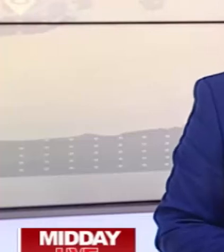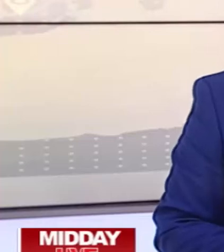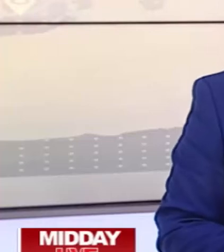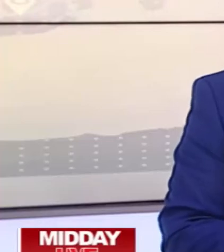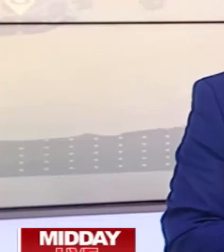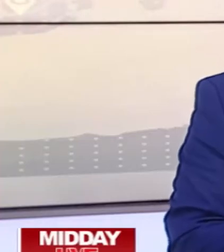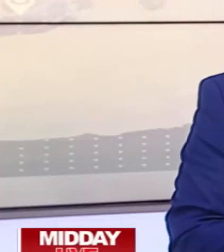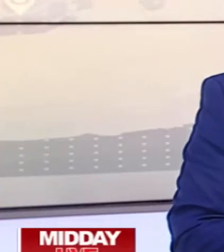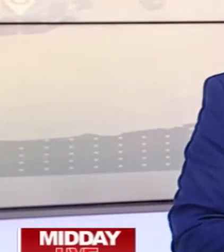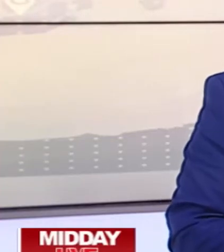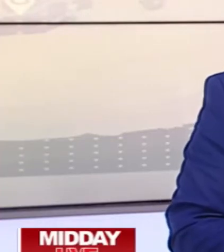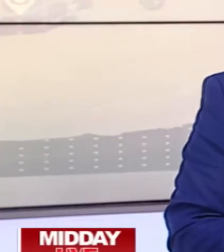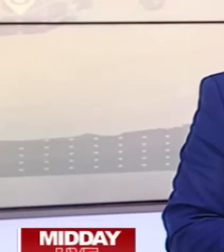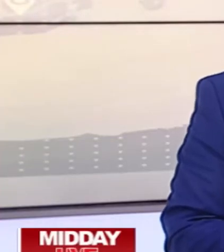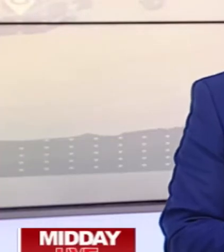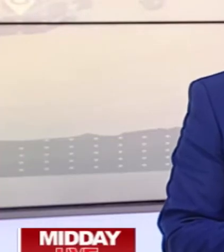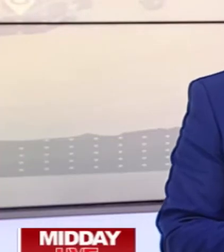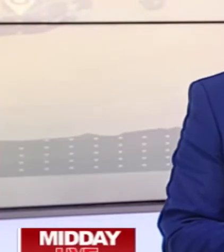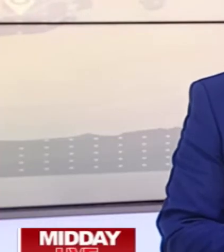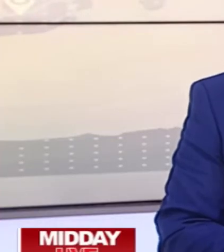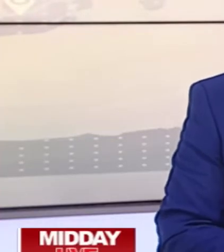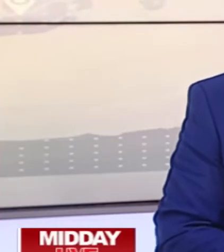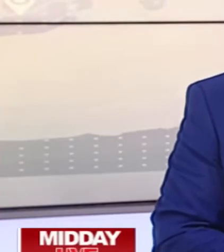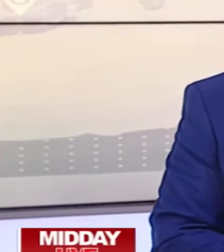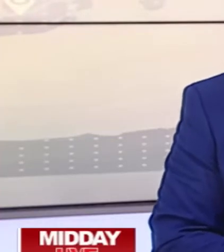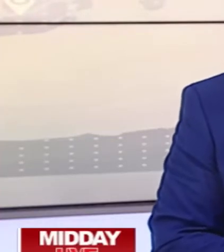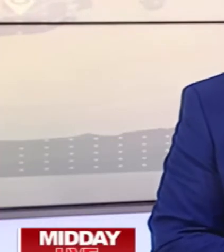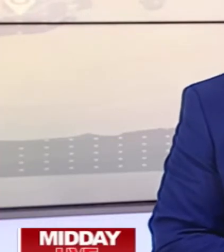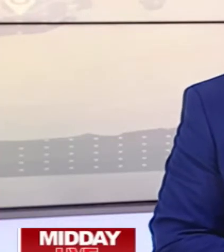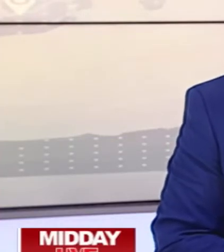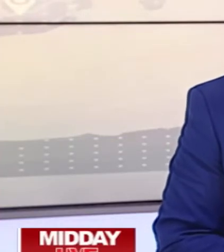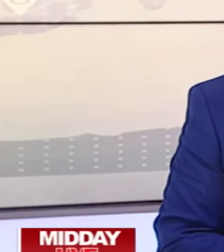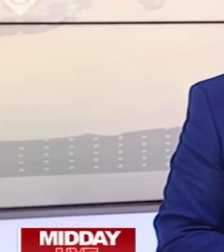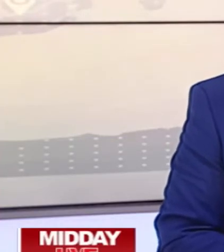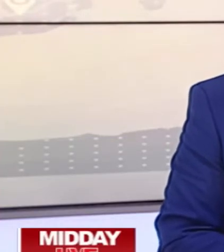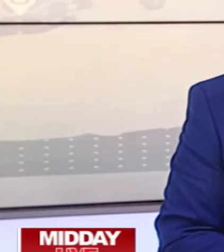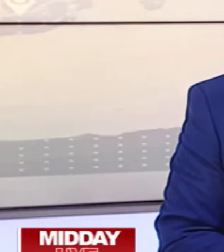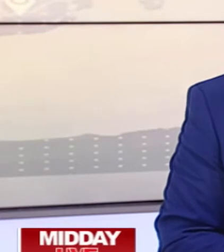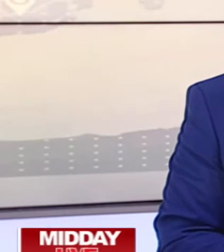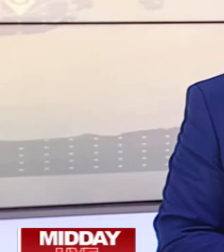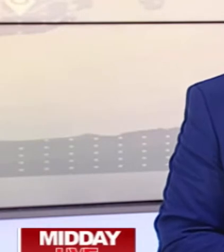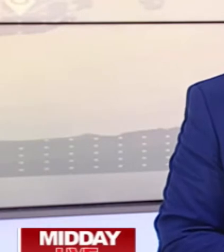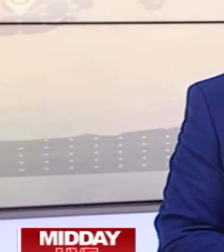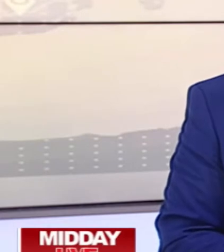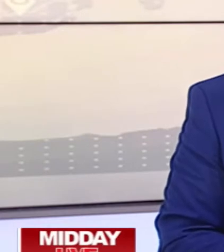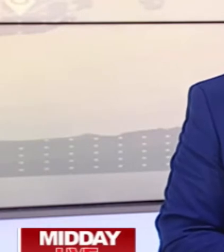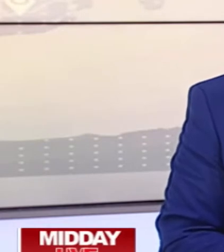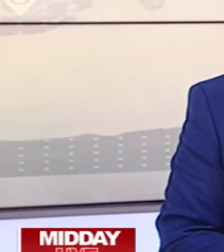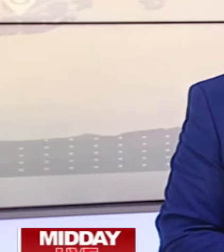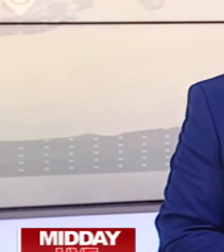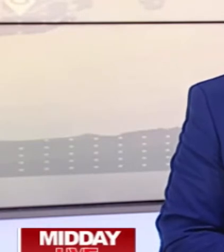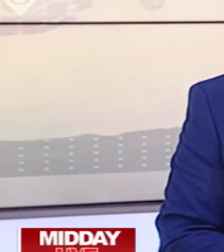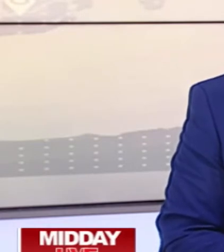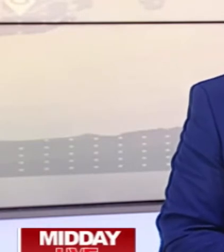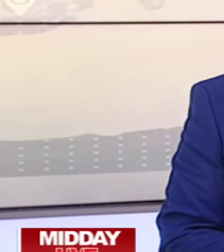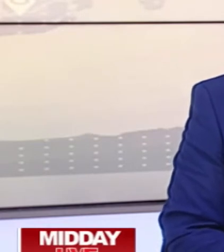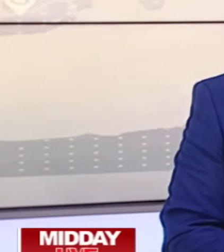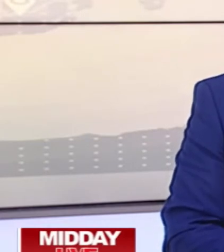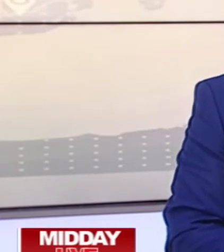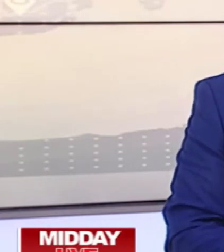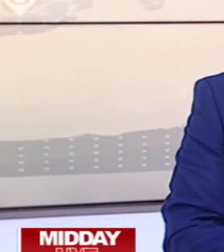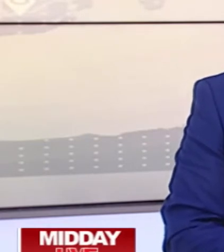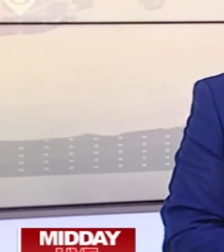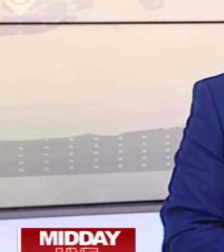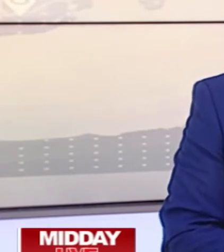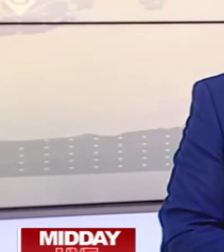The has vehemently indicated it will not take advantage of the COVID-19 pandemic to extend its first-term